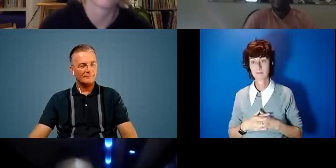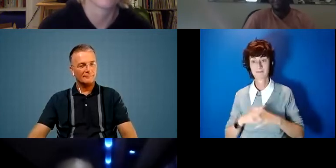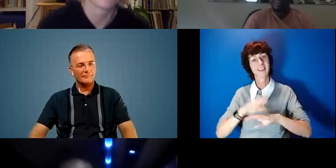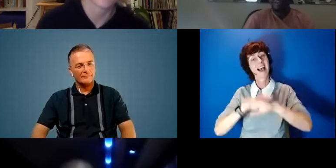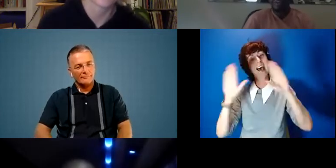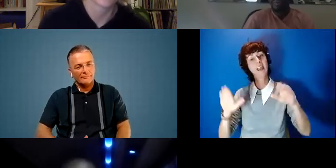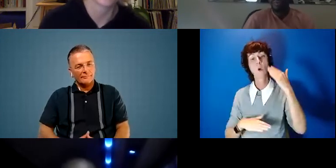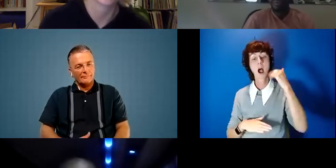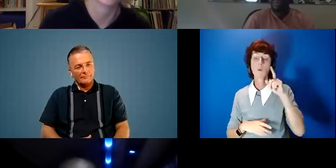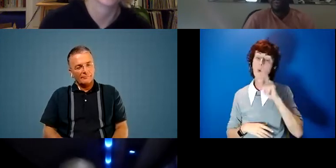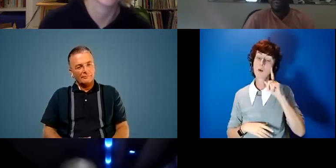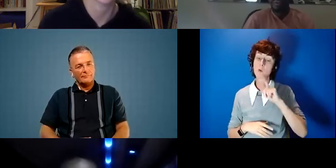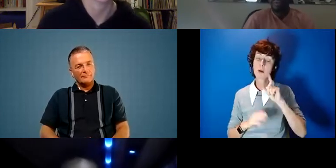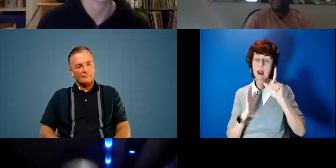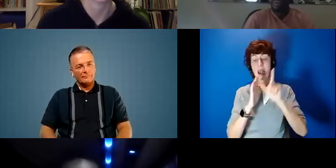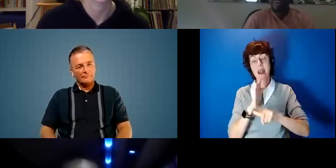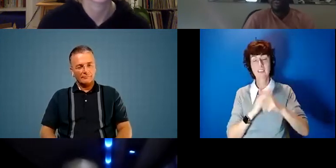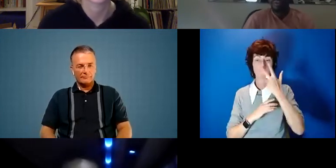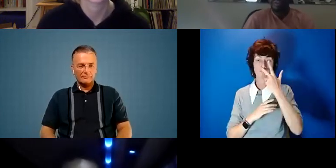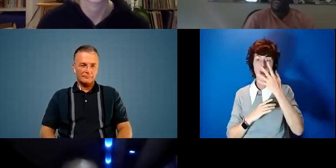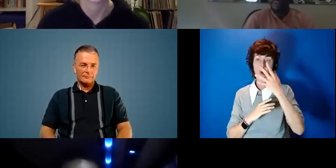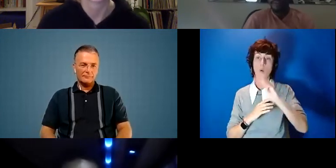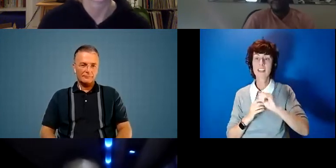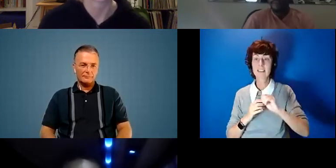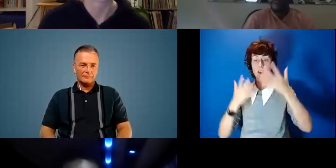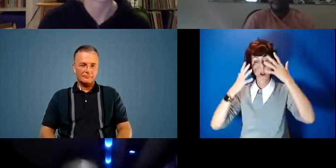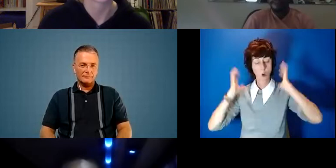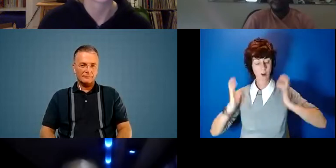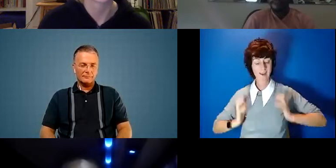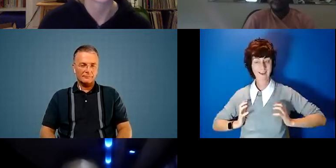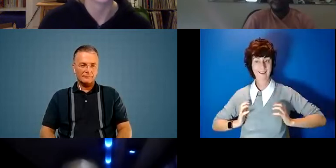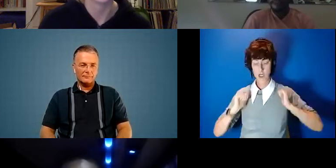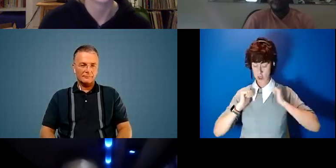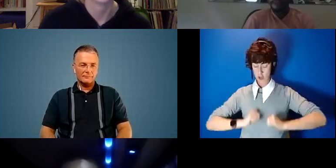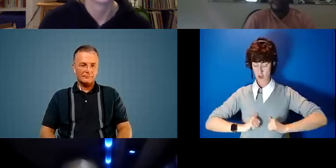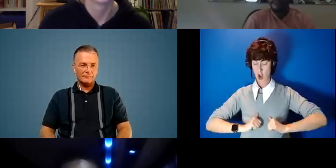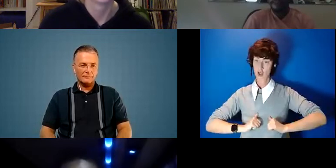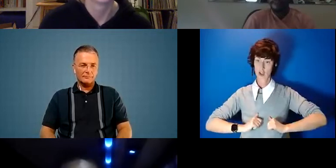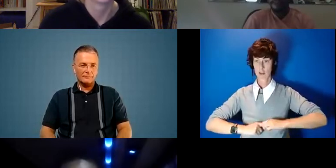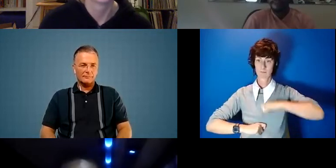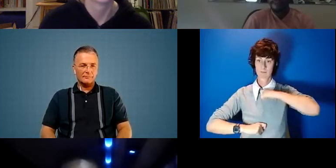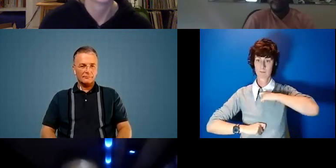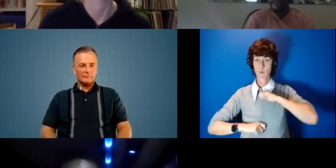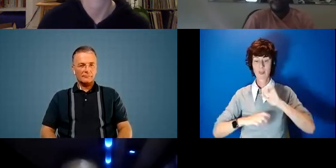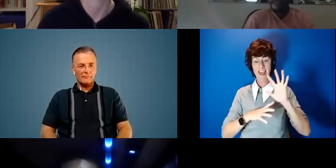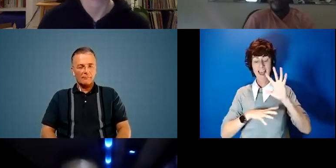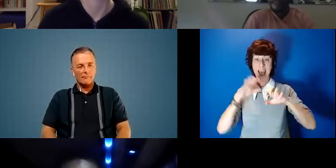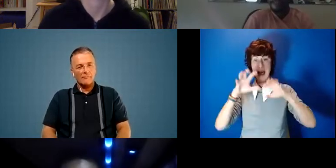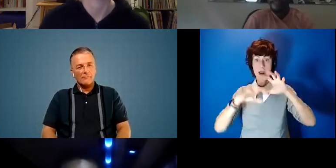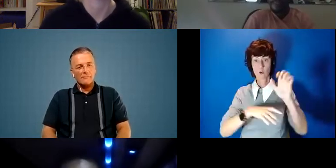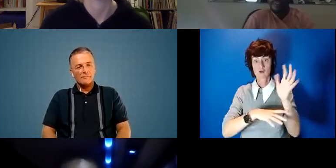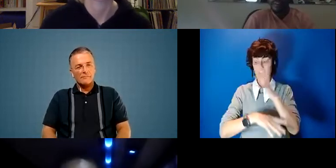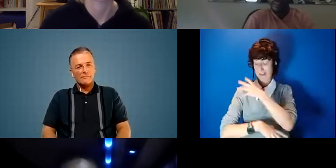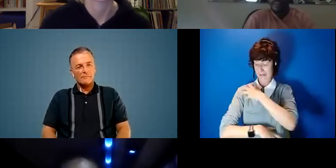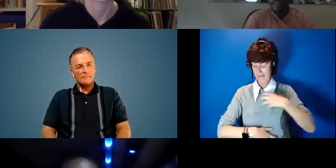in my late 40s i've got long bushy blonde hair i'm wearing a shirt with some forest animals and trees on it um